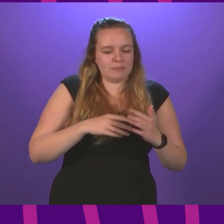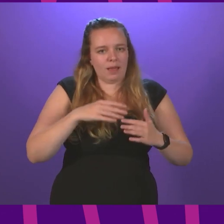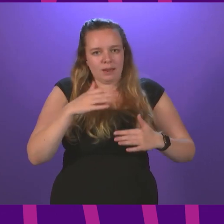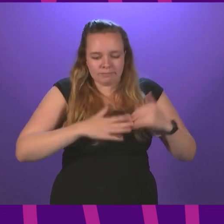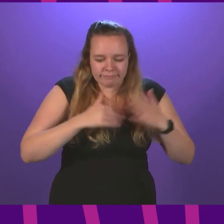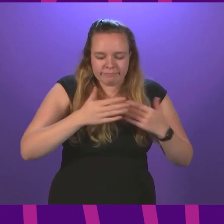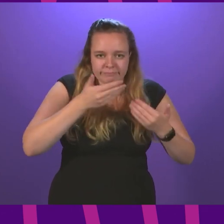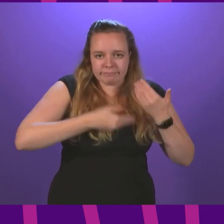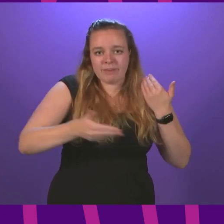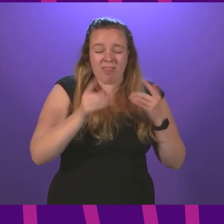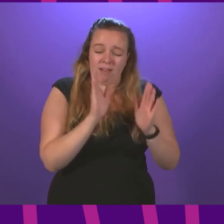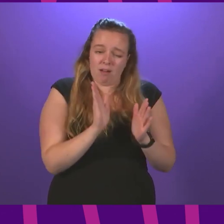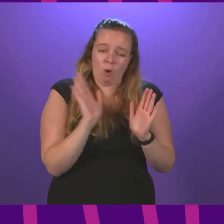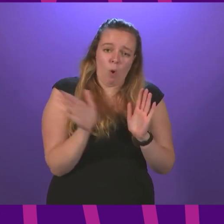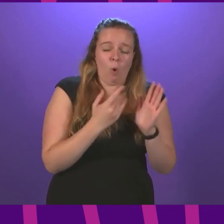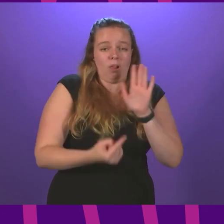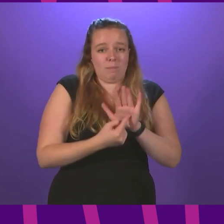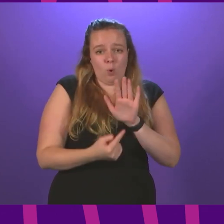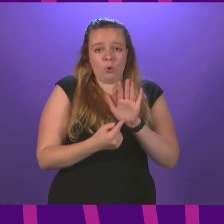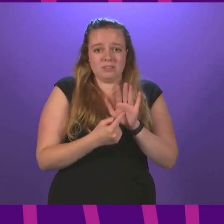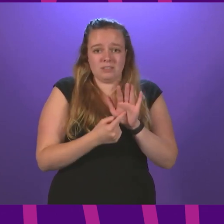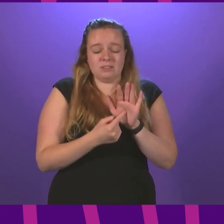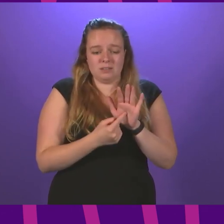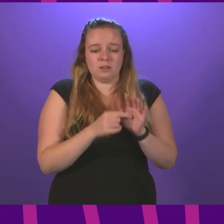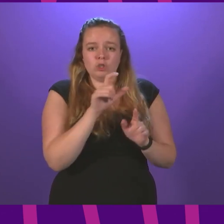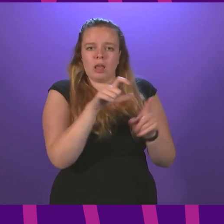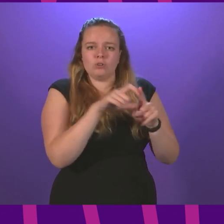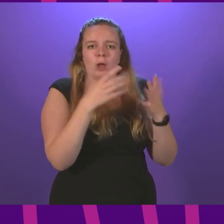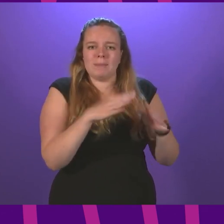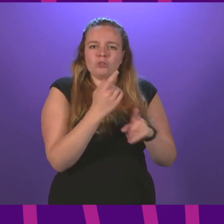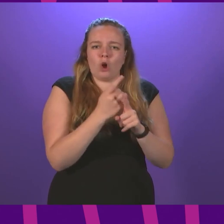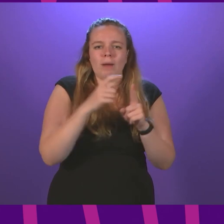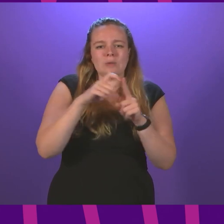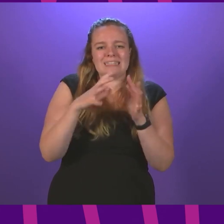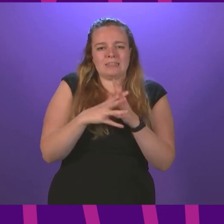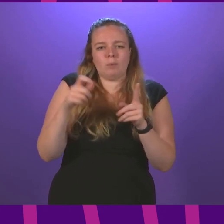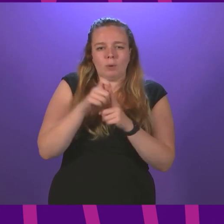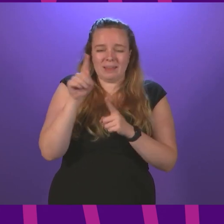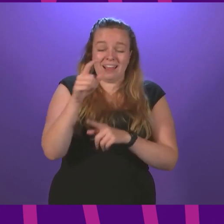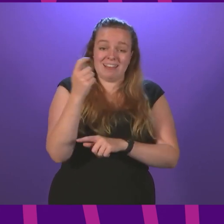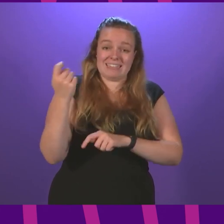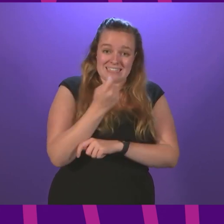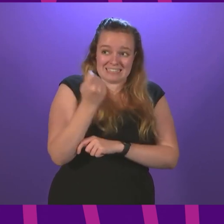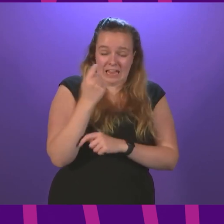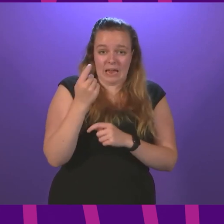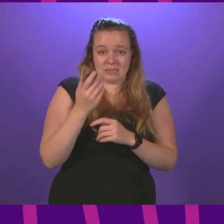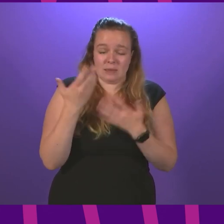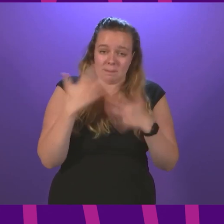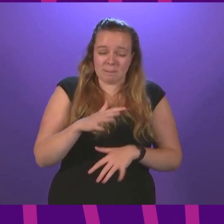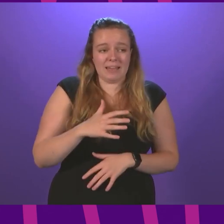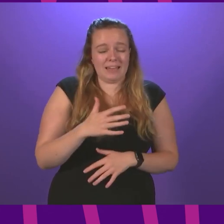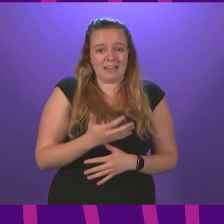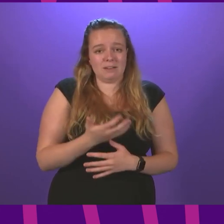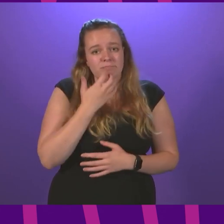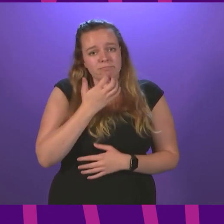These are all vitally important, presiding officer. Sian Donnelly talked about the DWP and the success that they had endured, and